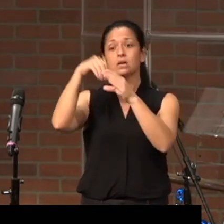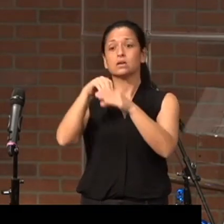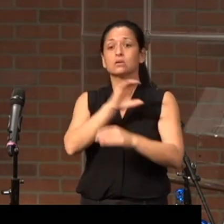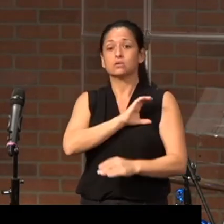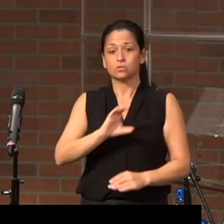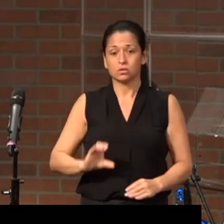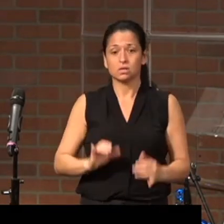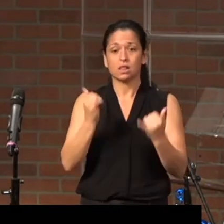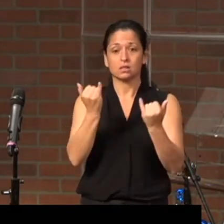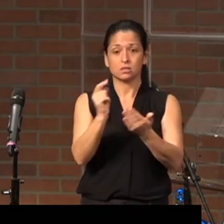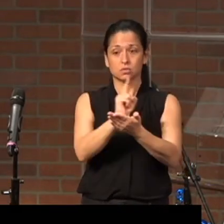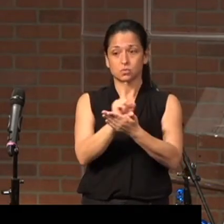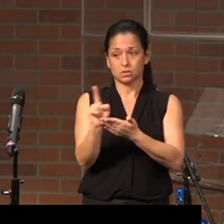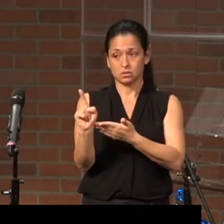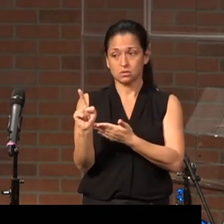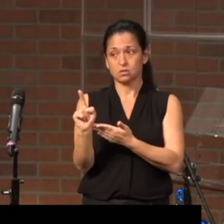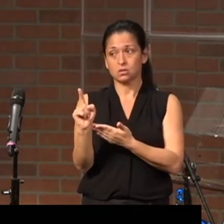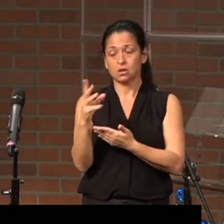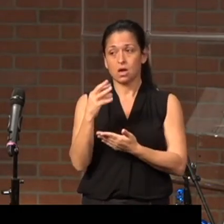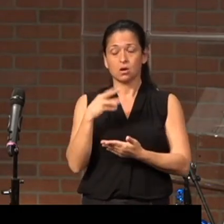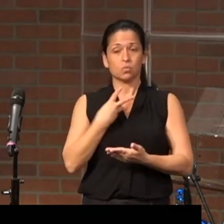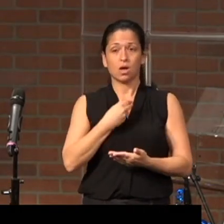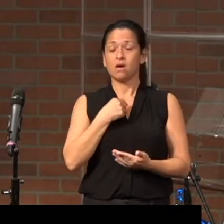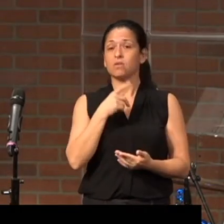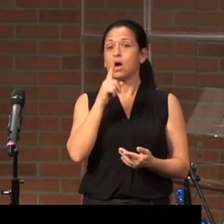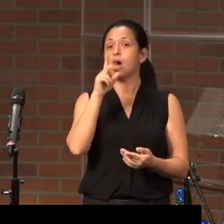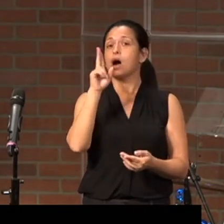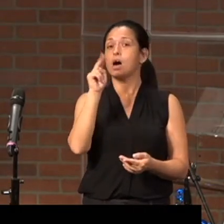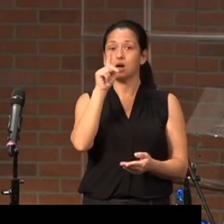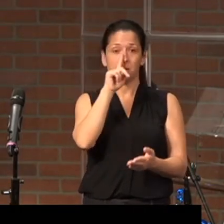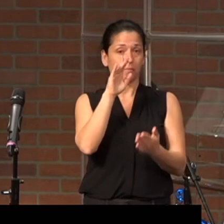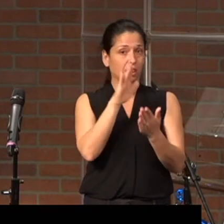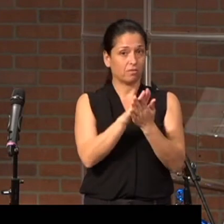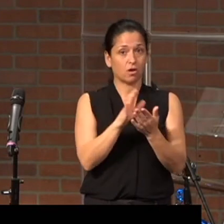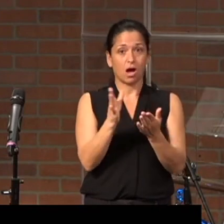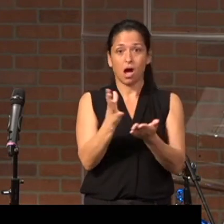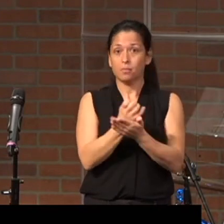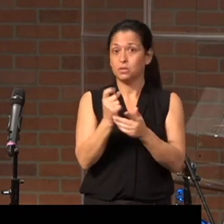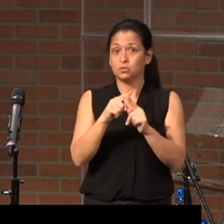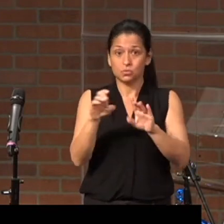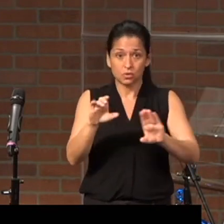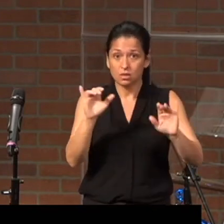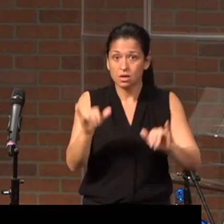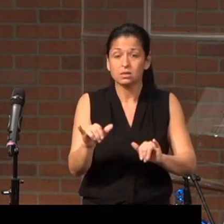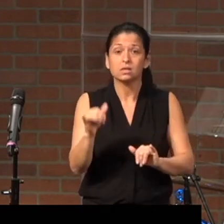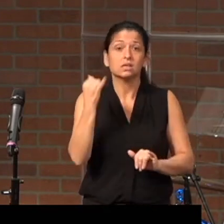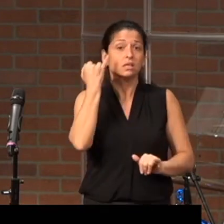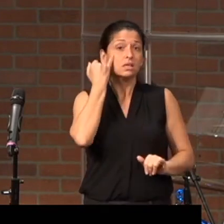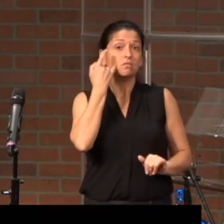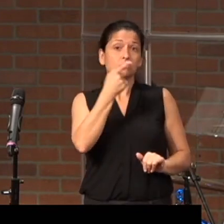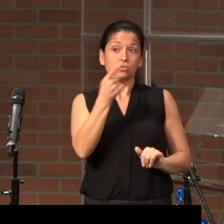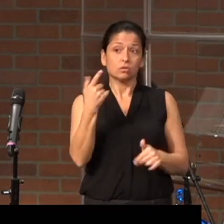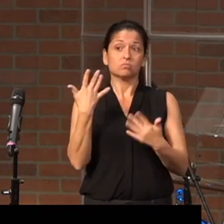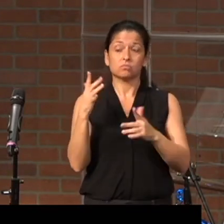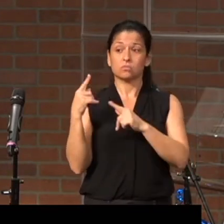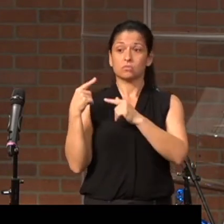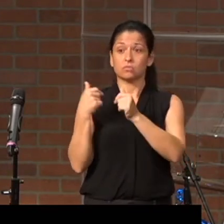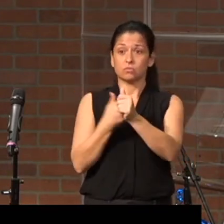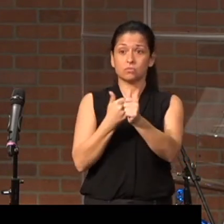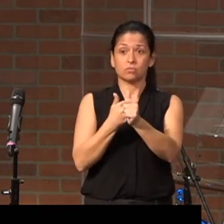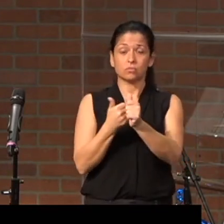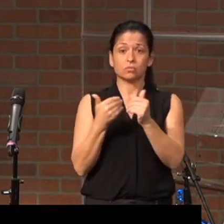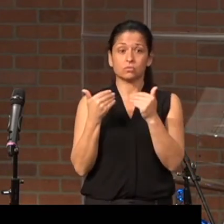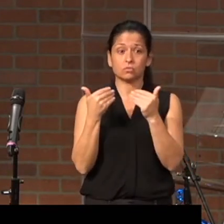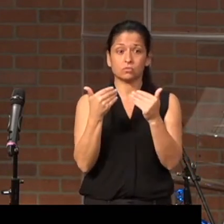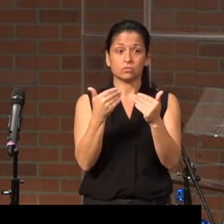this week. And we have an unbelievable opportunity to do that. If you've been following along with the